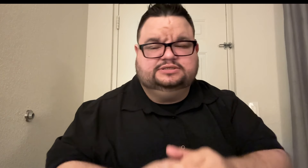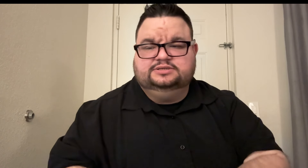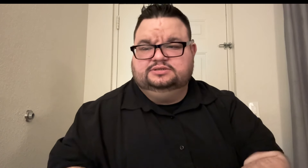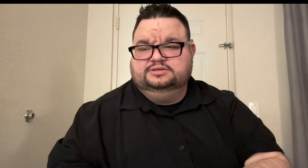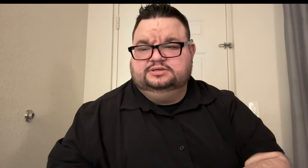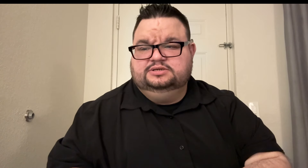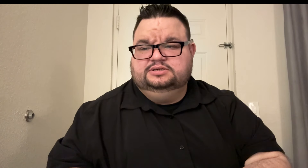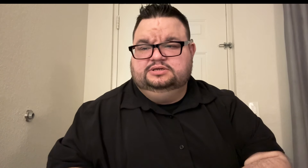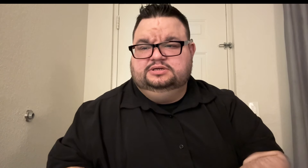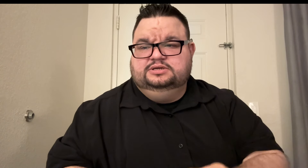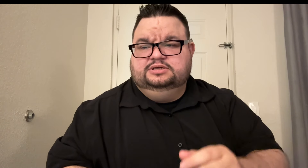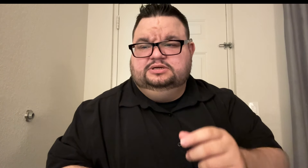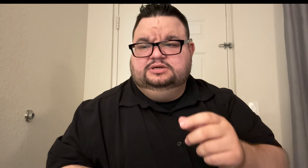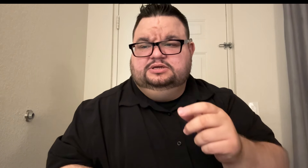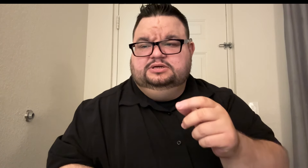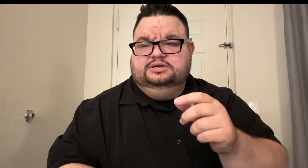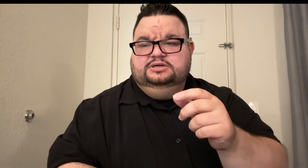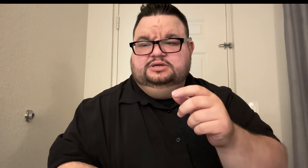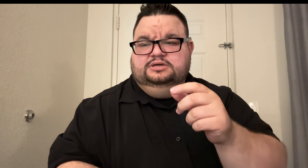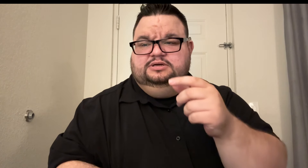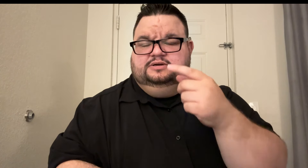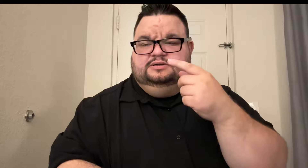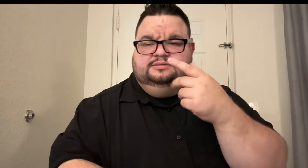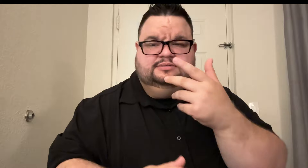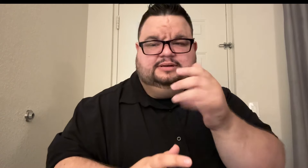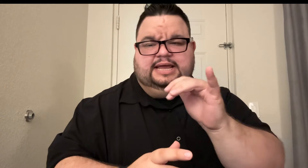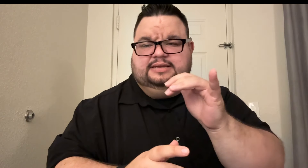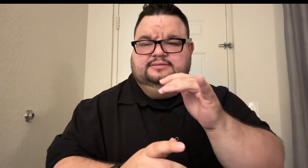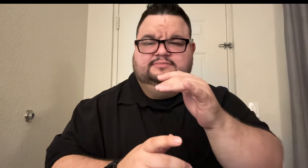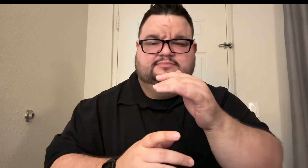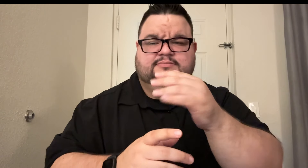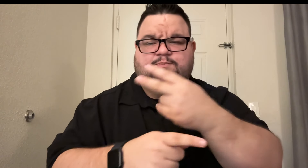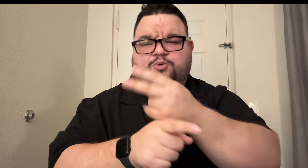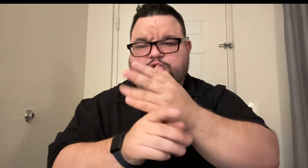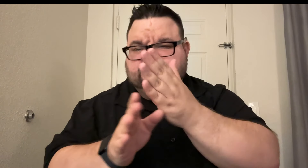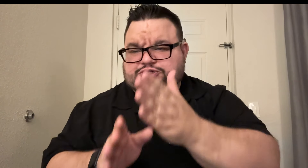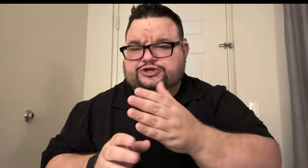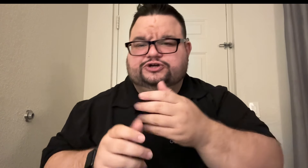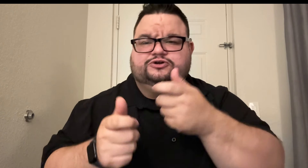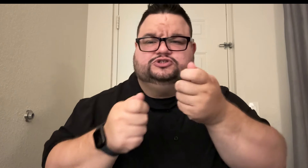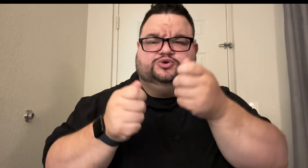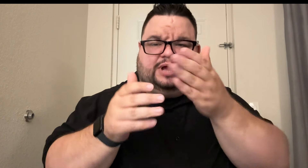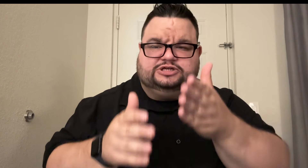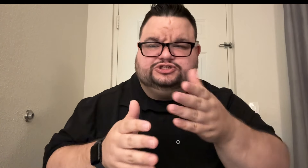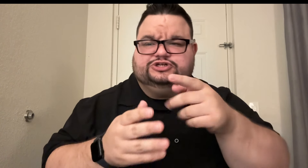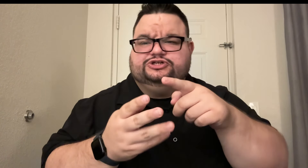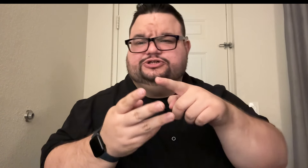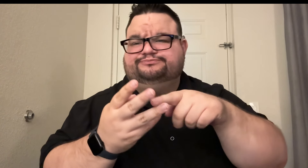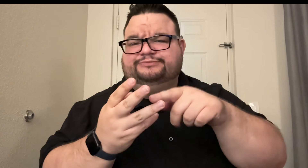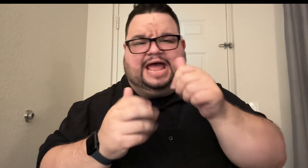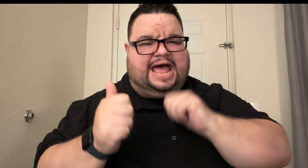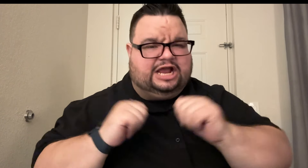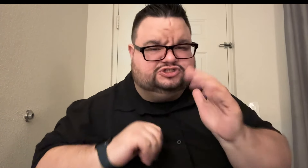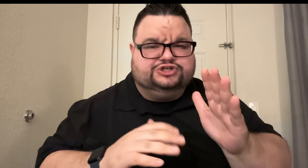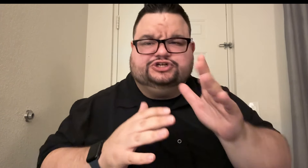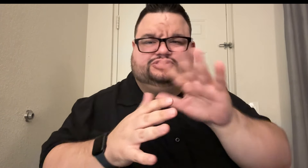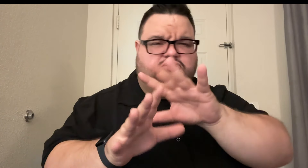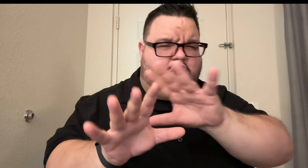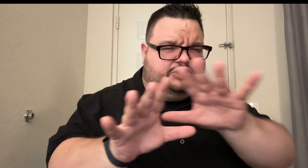like producer, director, actor, all the